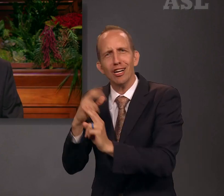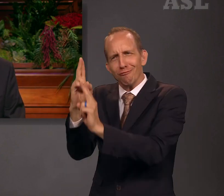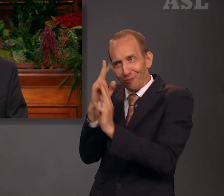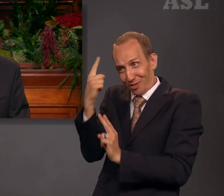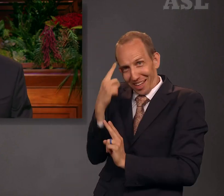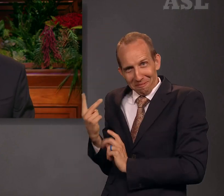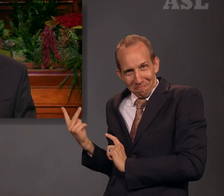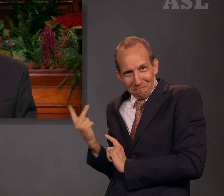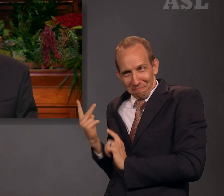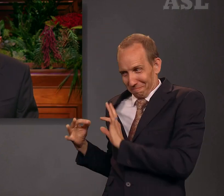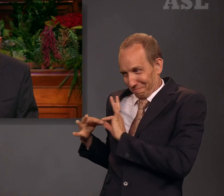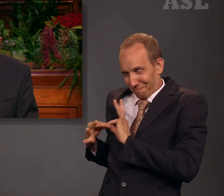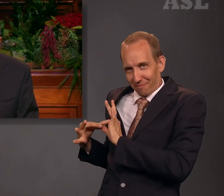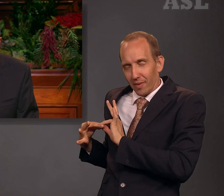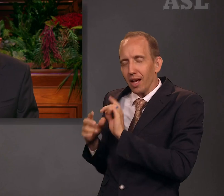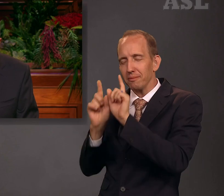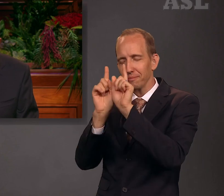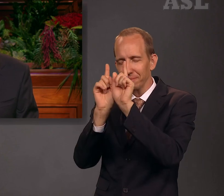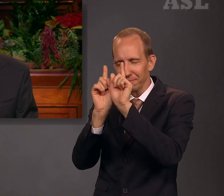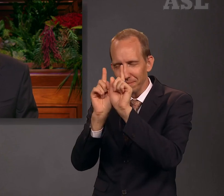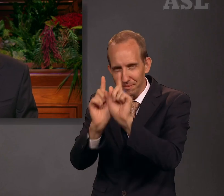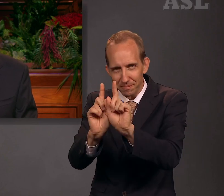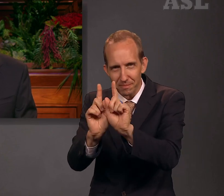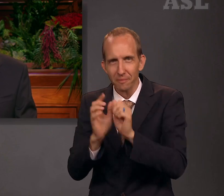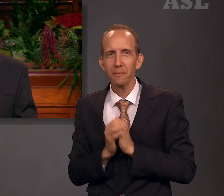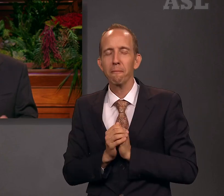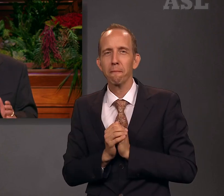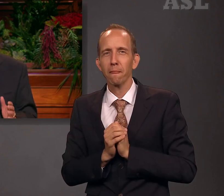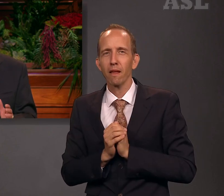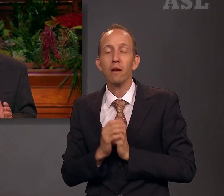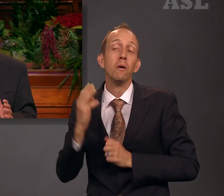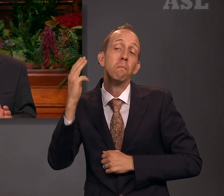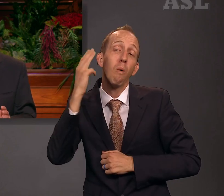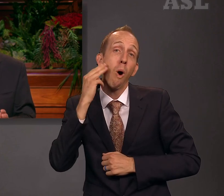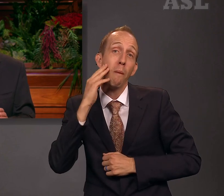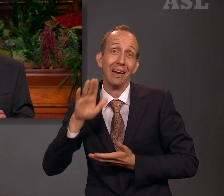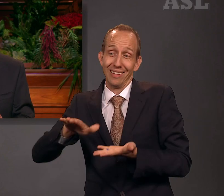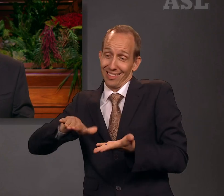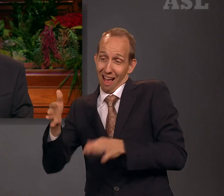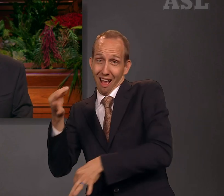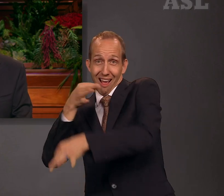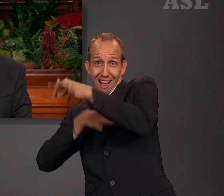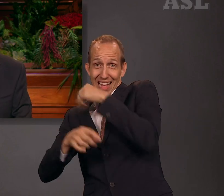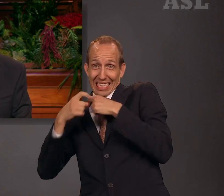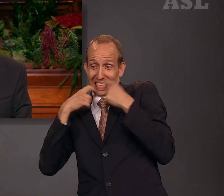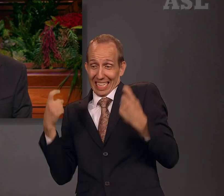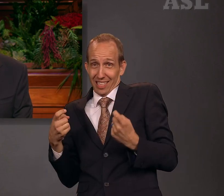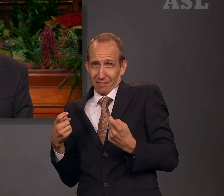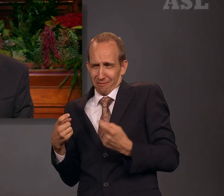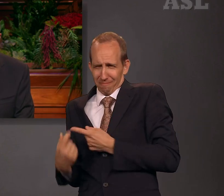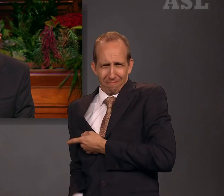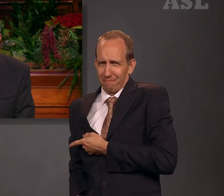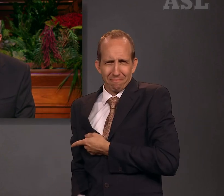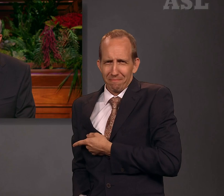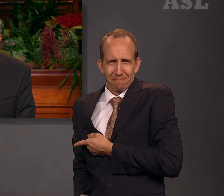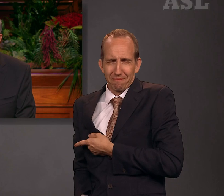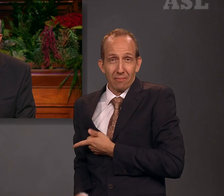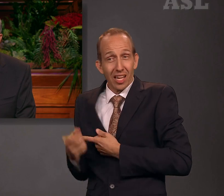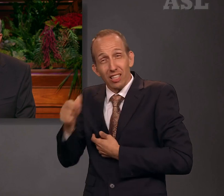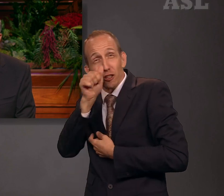with him. But, I continued, Mormon didn't die for my sins. Mormon didn't suffer in